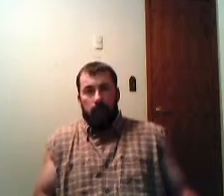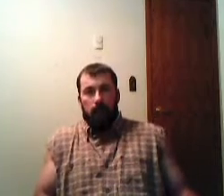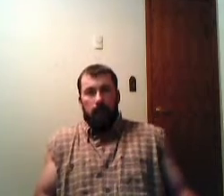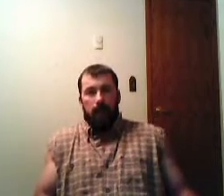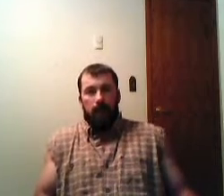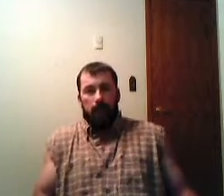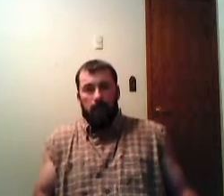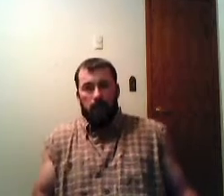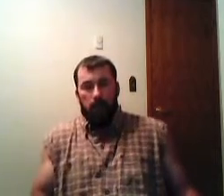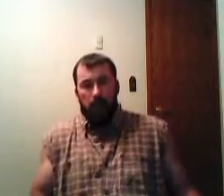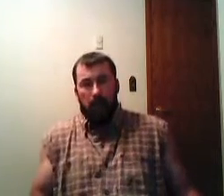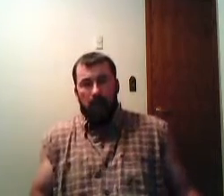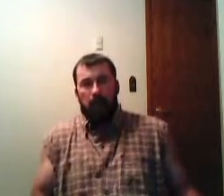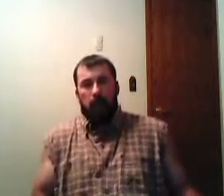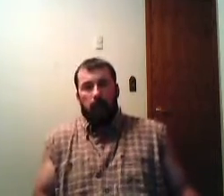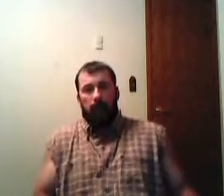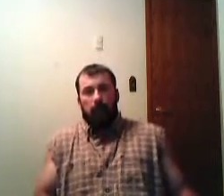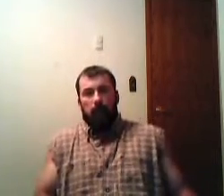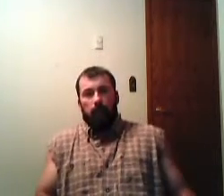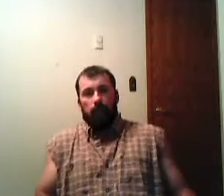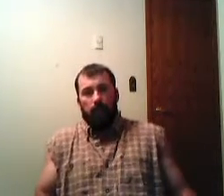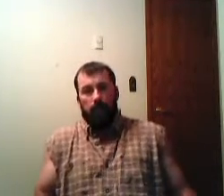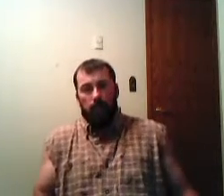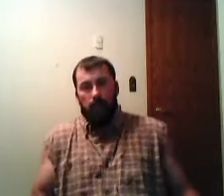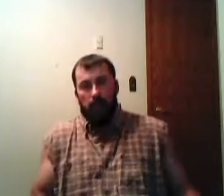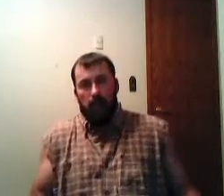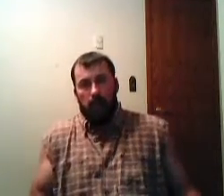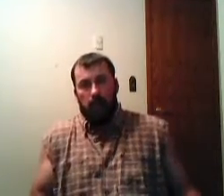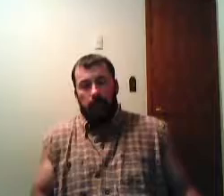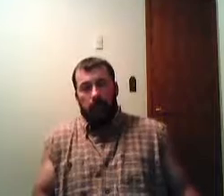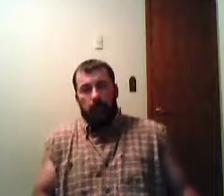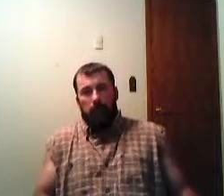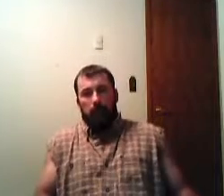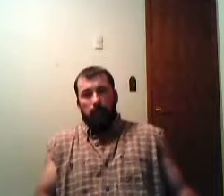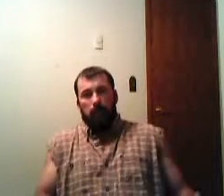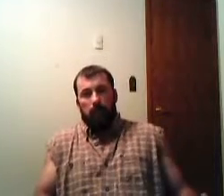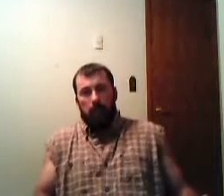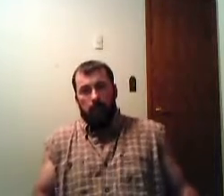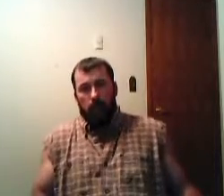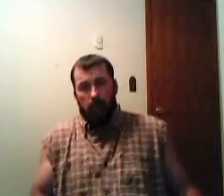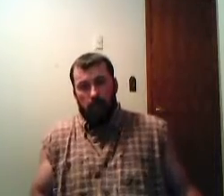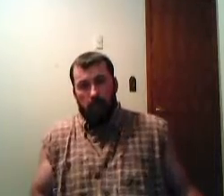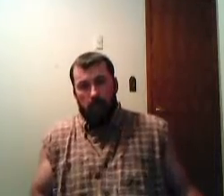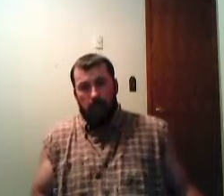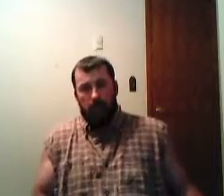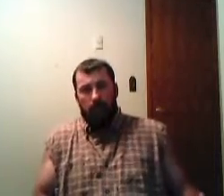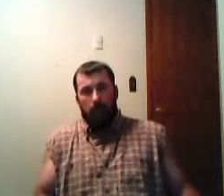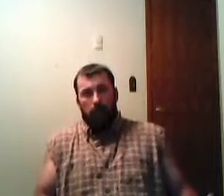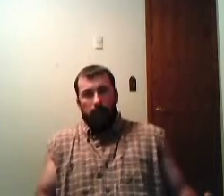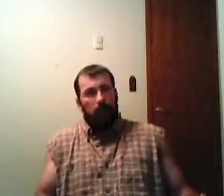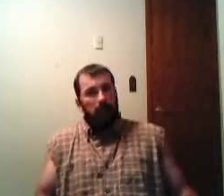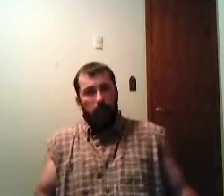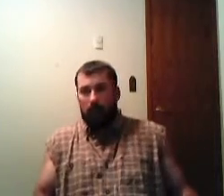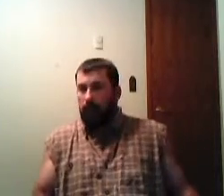I'm back back to talking about the government a minute if the government lines up with God's word I'm all for it if it don't